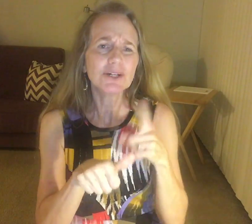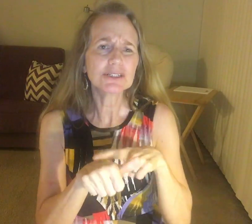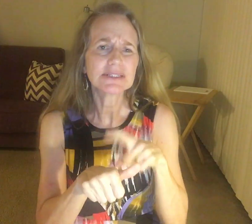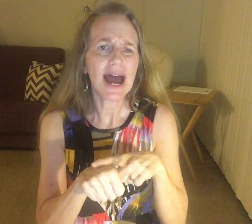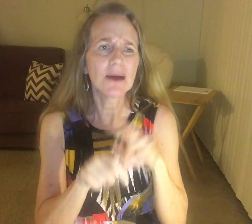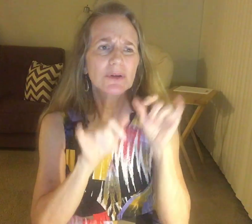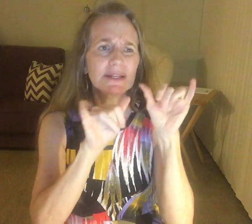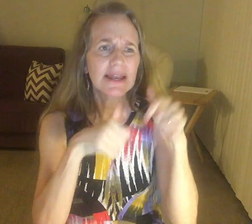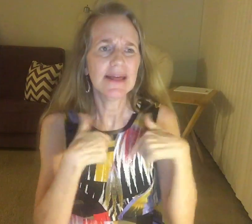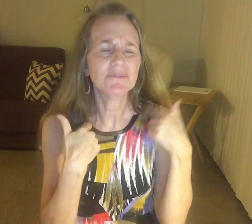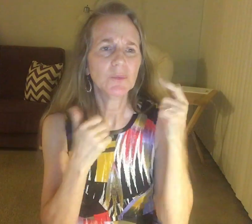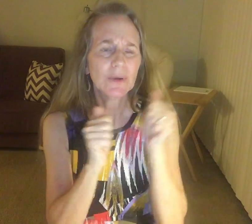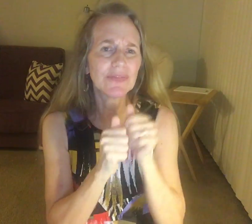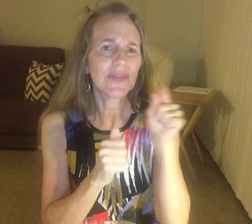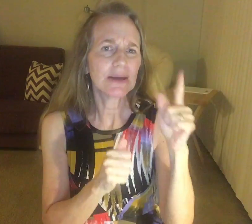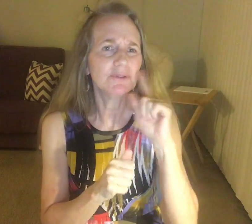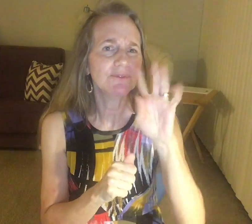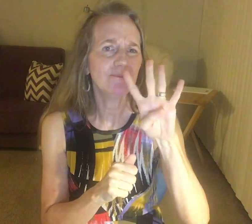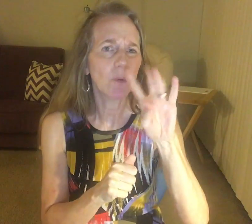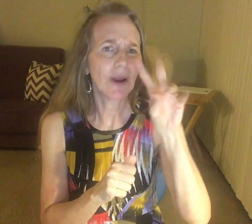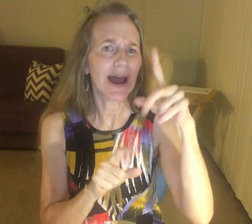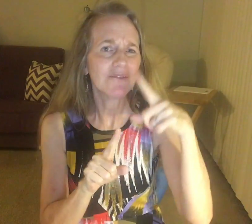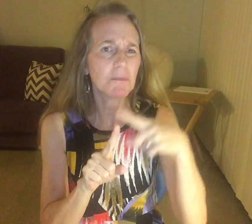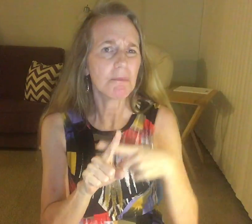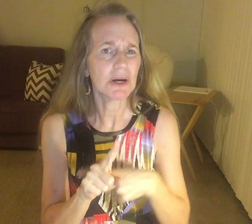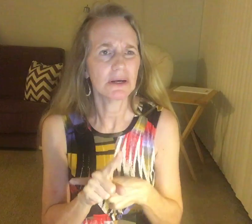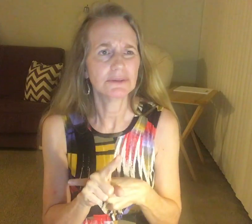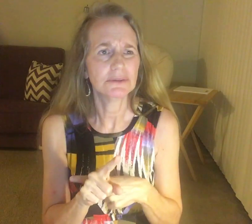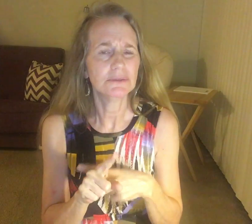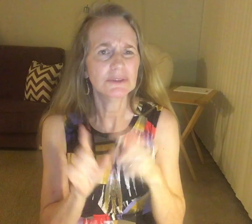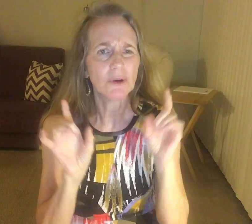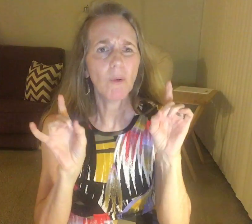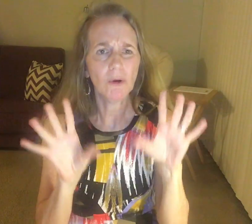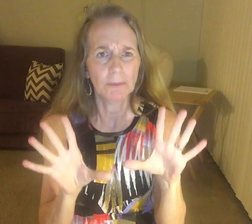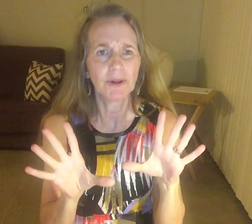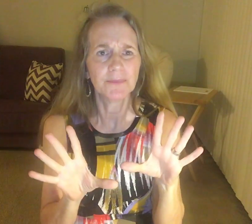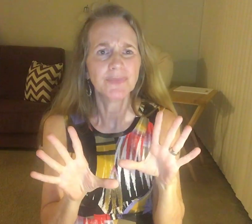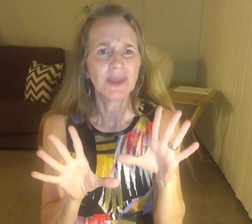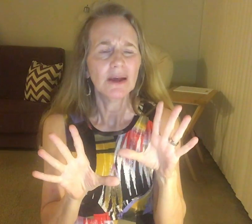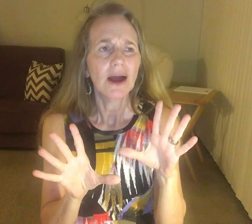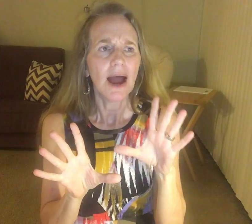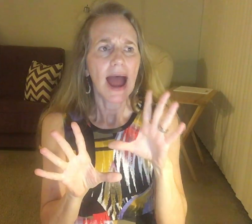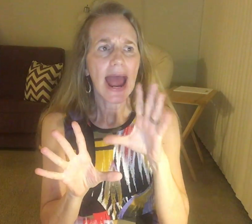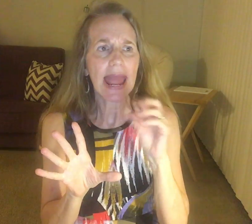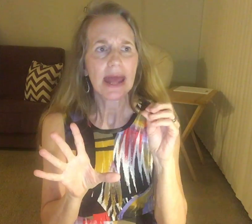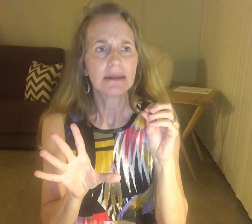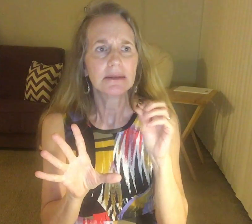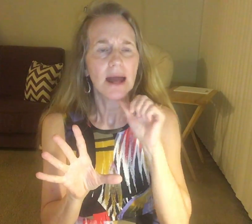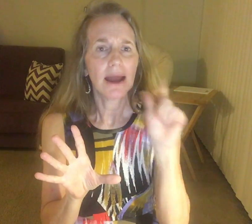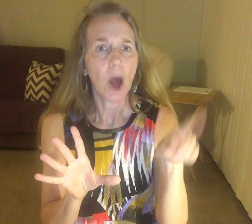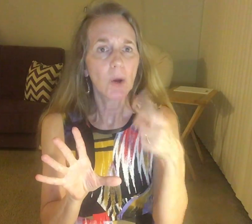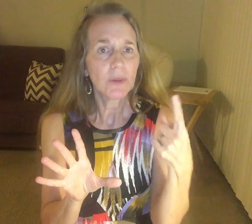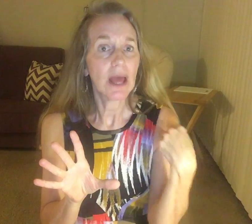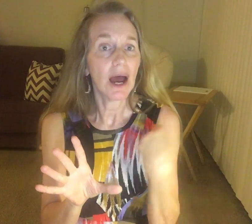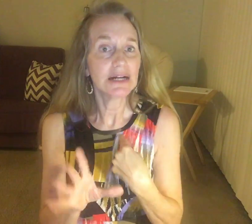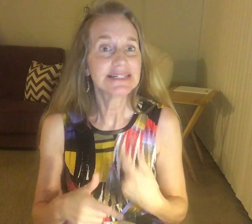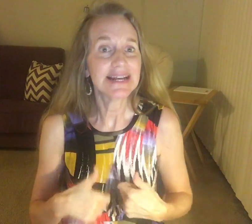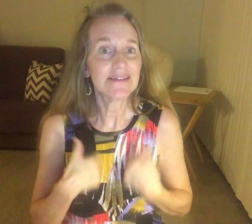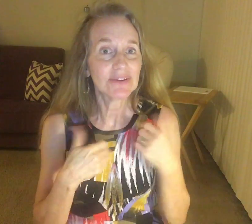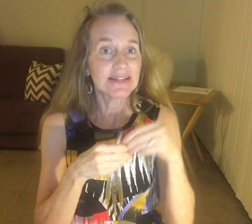first time we lived with them, 4th house lost. was 4th. And not only are we even